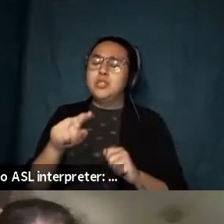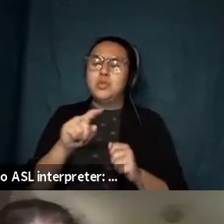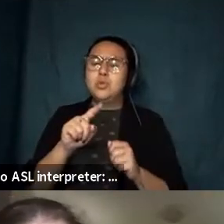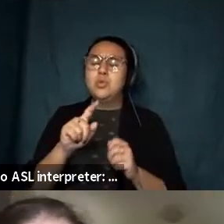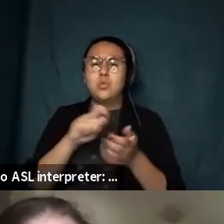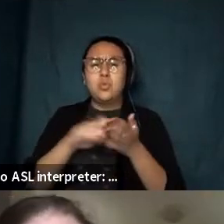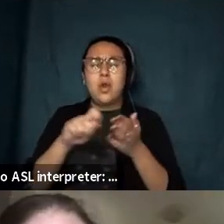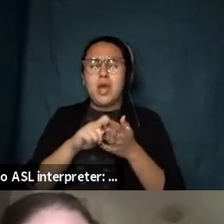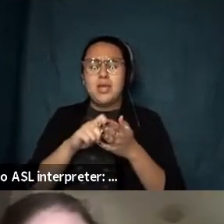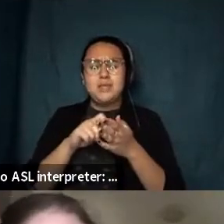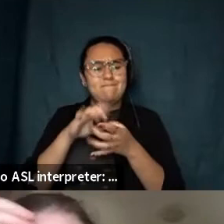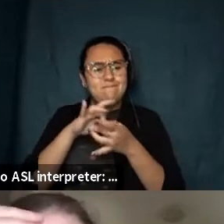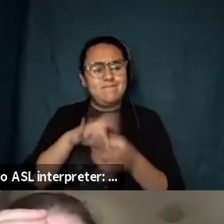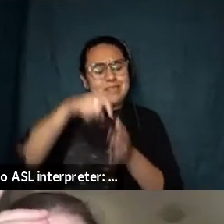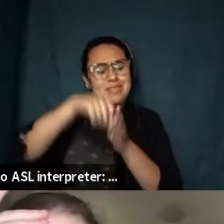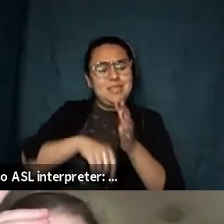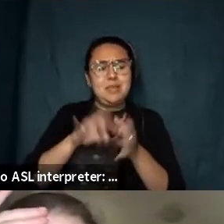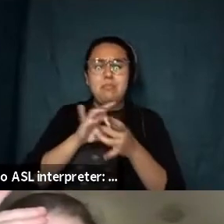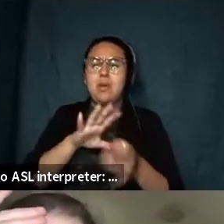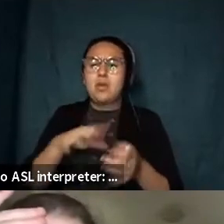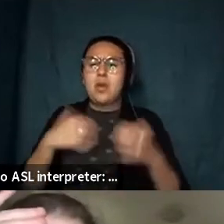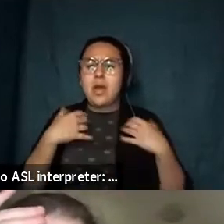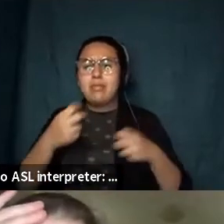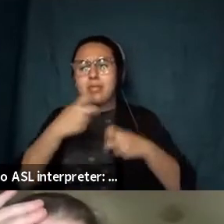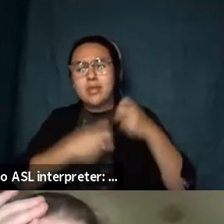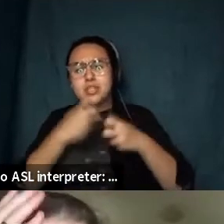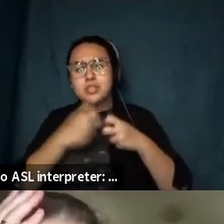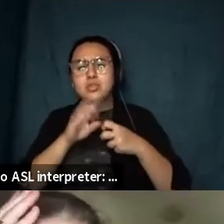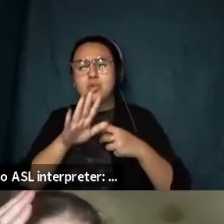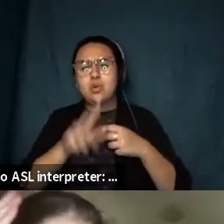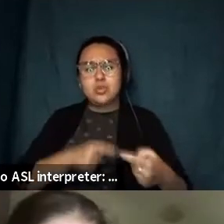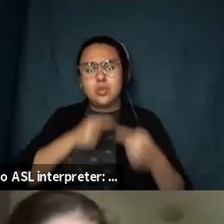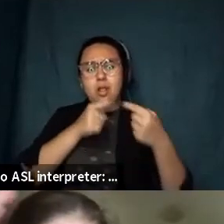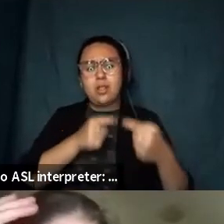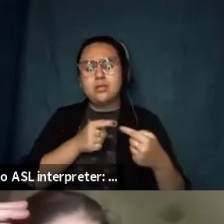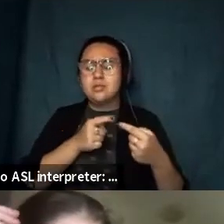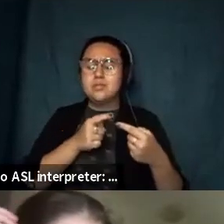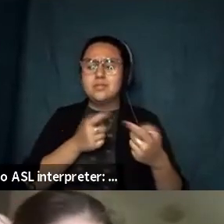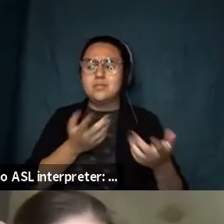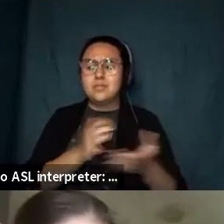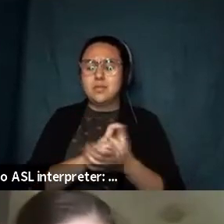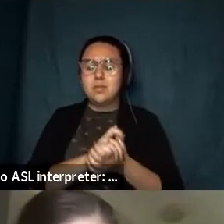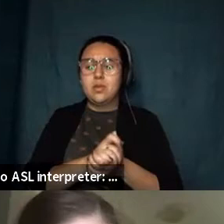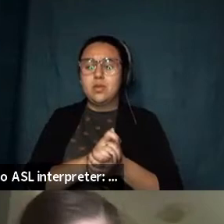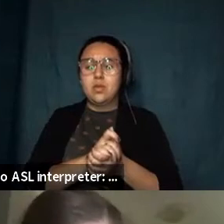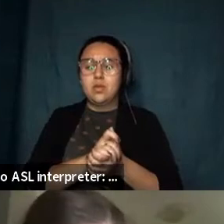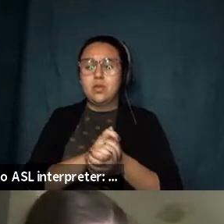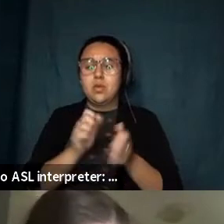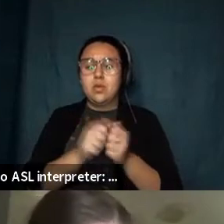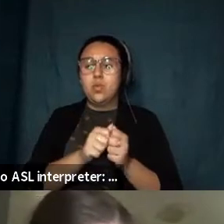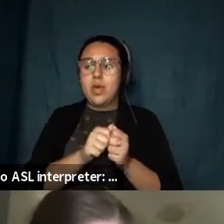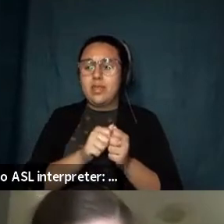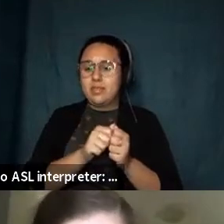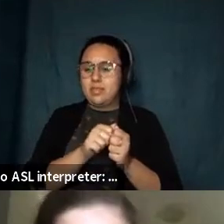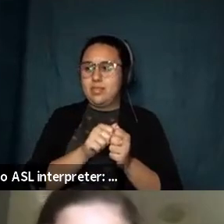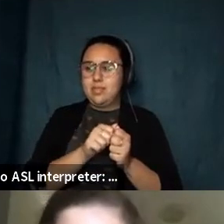about your health issues and your struggles with that in so many